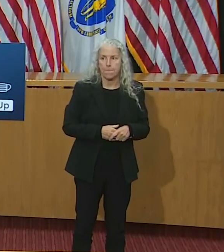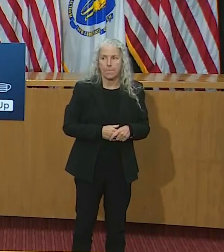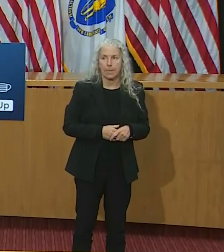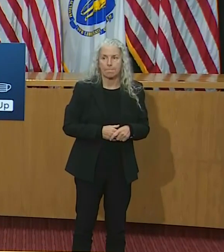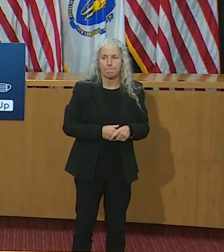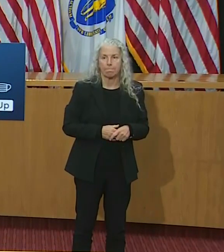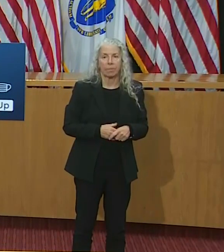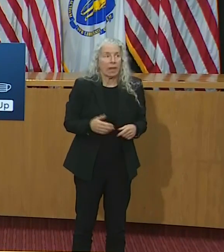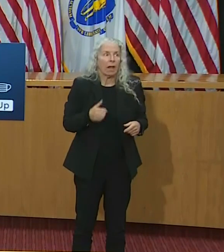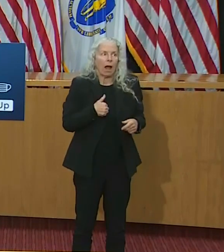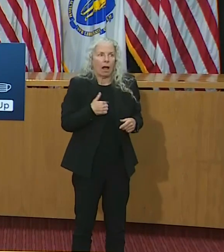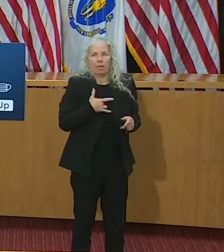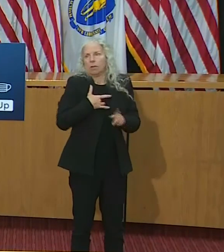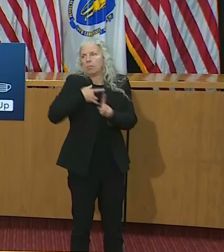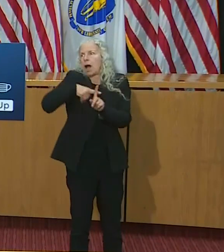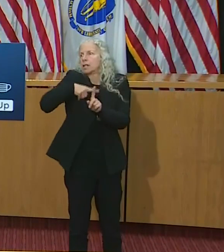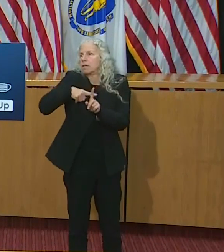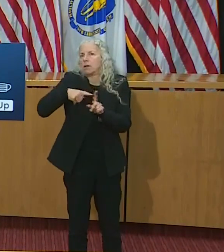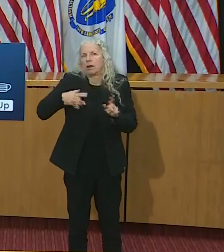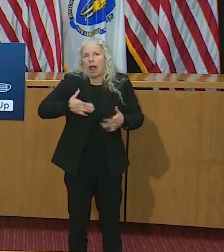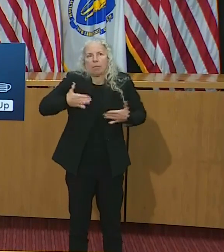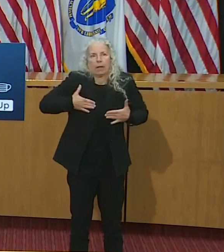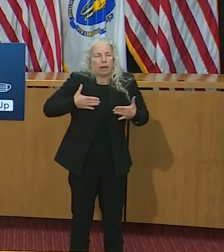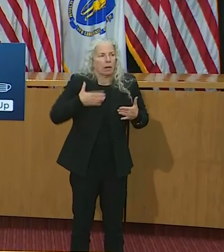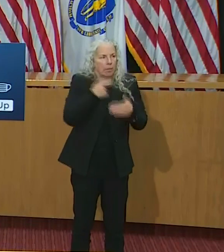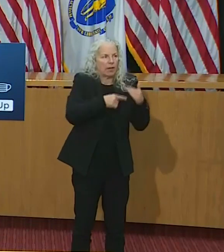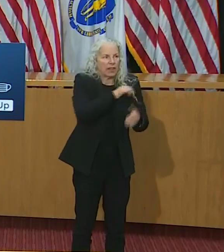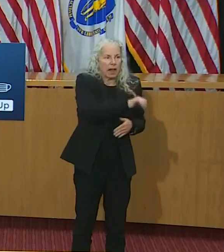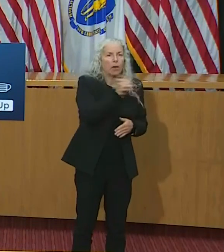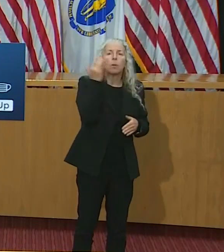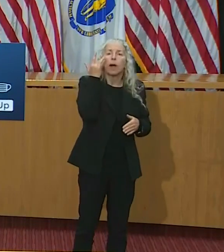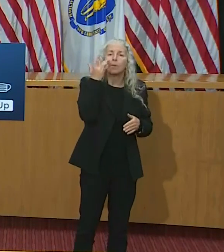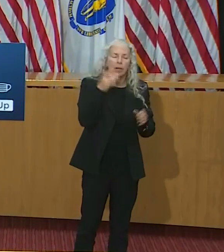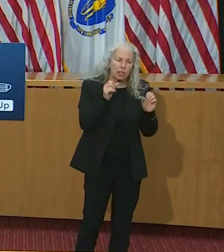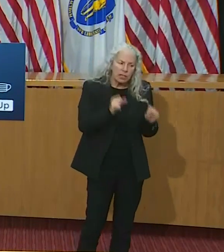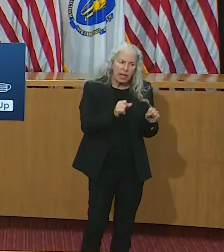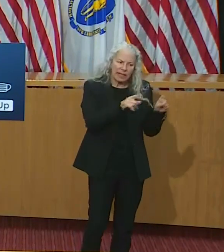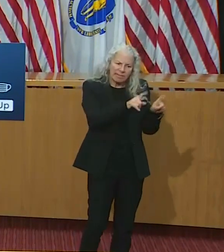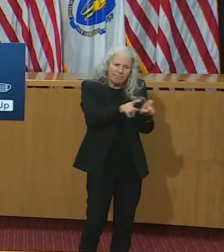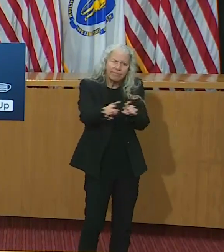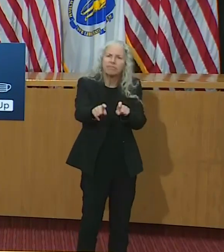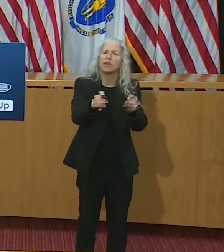We are very encouraged by this as we roll out the Abbott Binax surveillance across the Commonwealth.